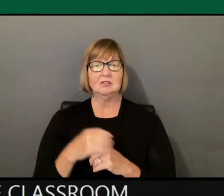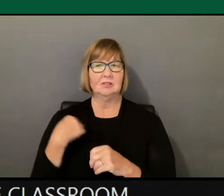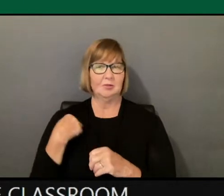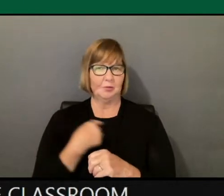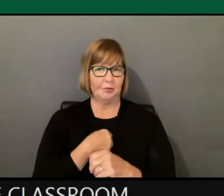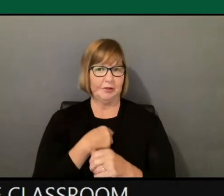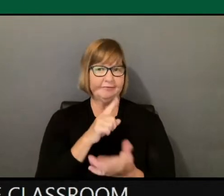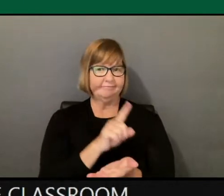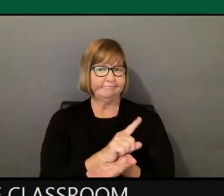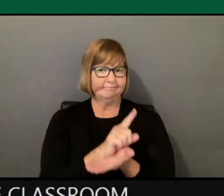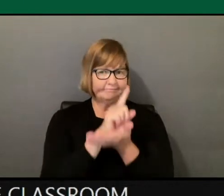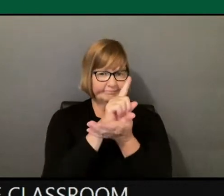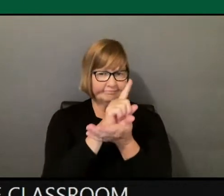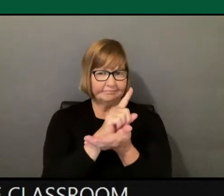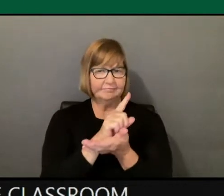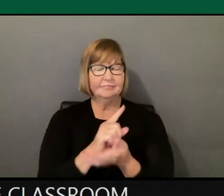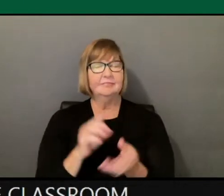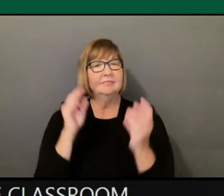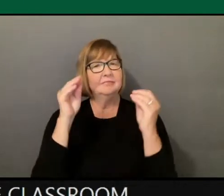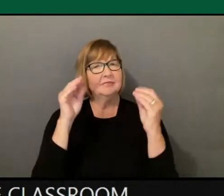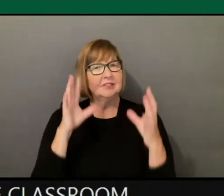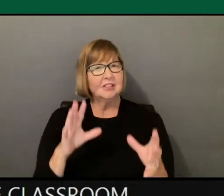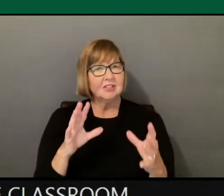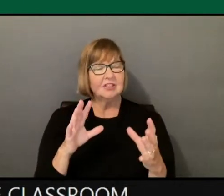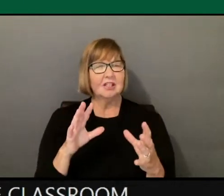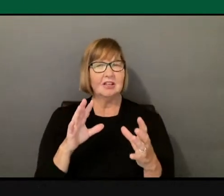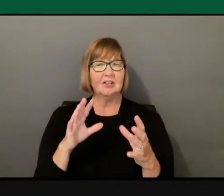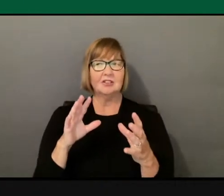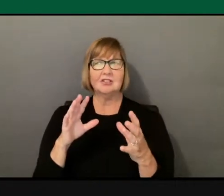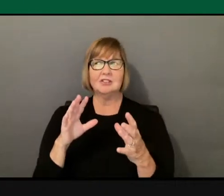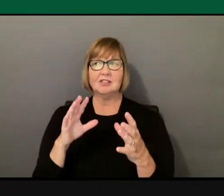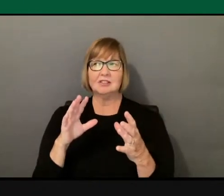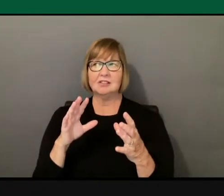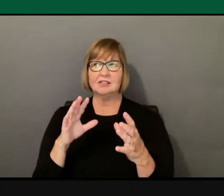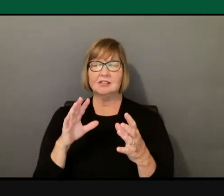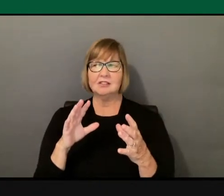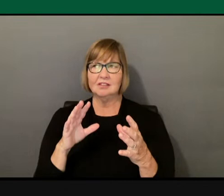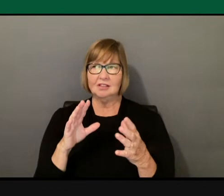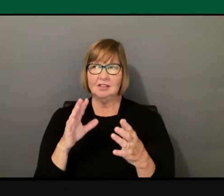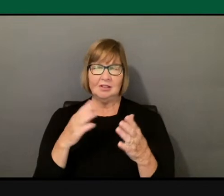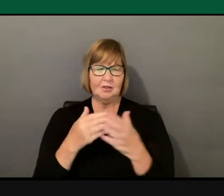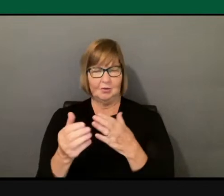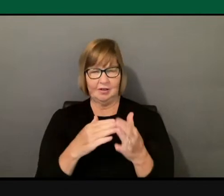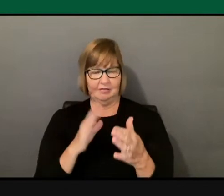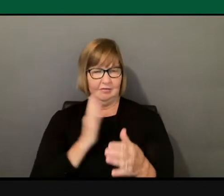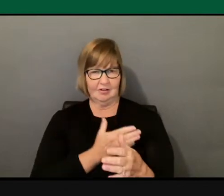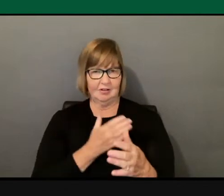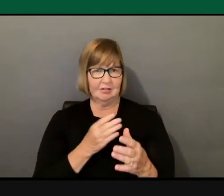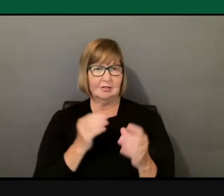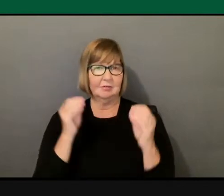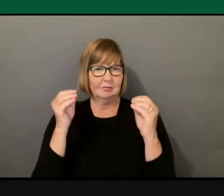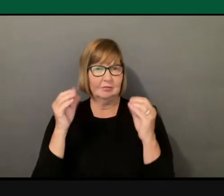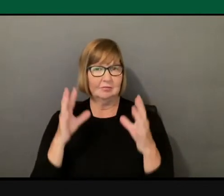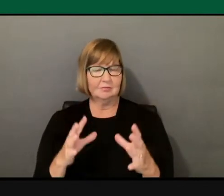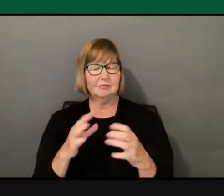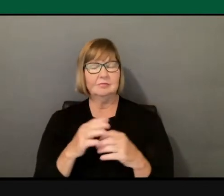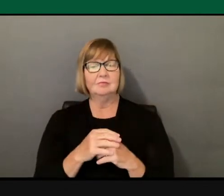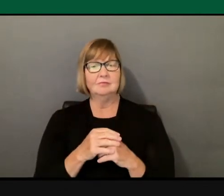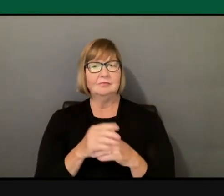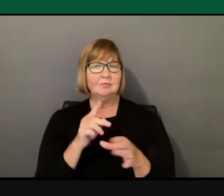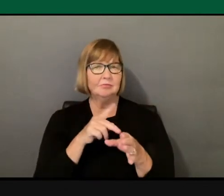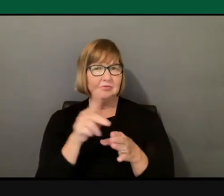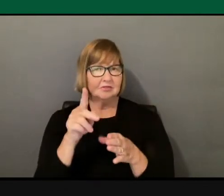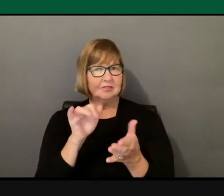right? As educators, as administrators, as whatever profession that we have. We have a position of privilege,